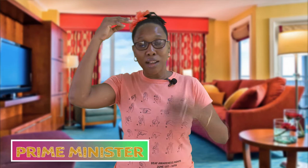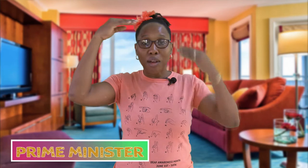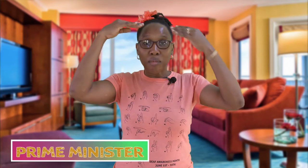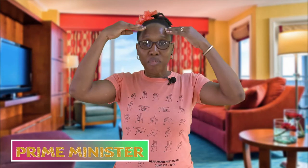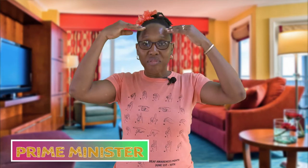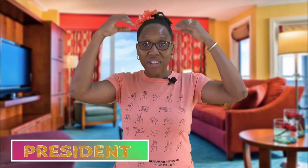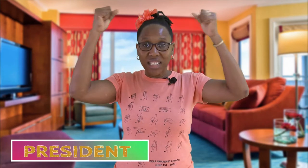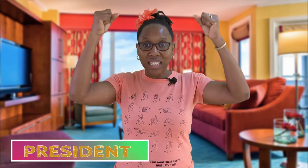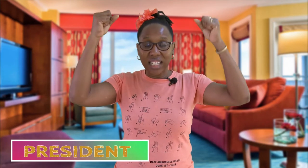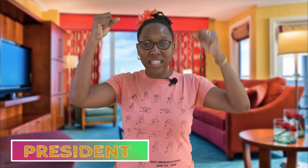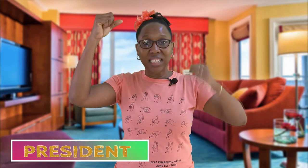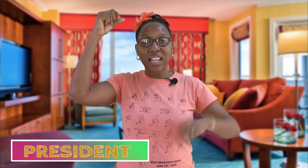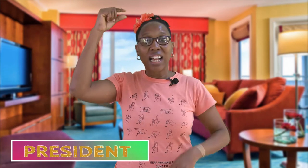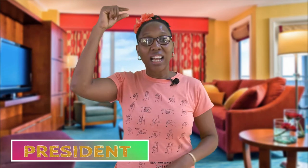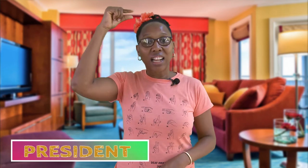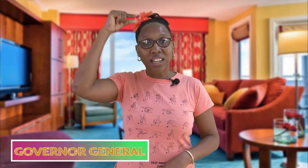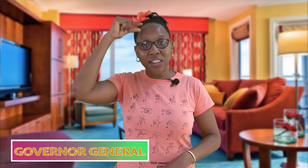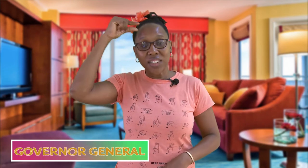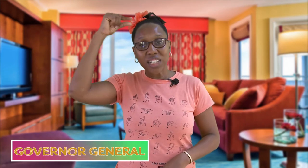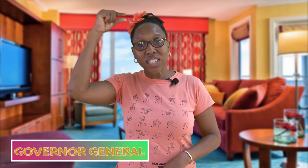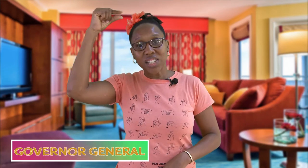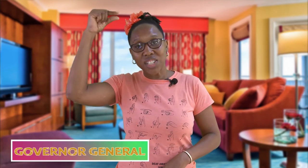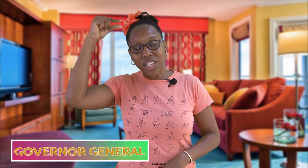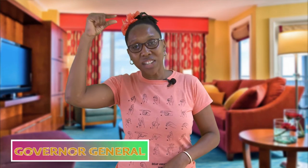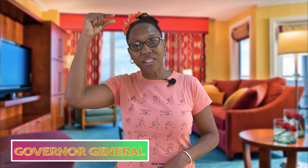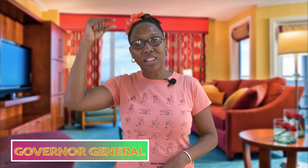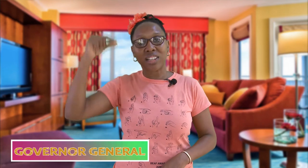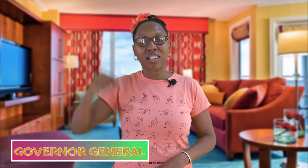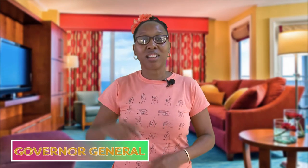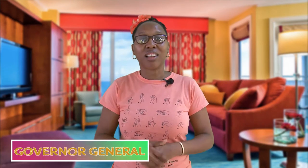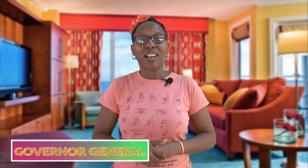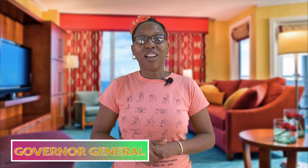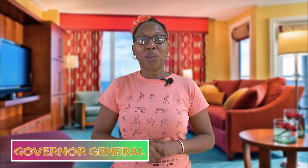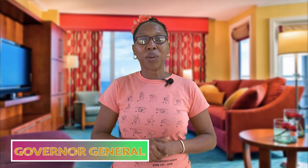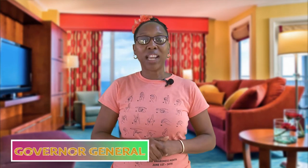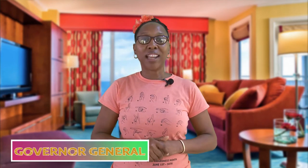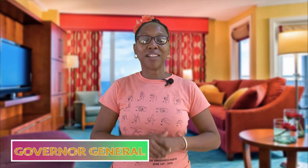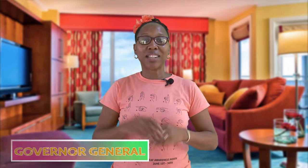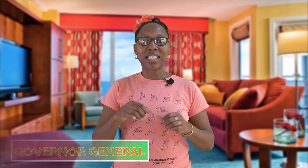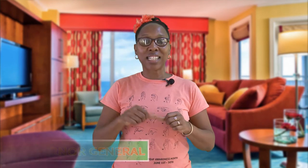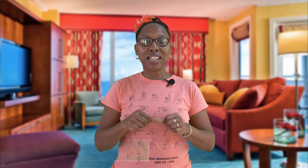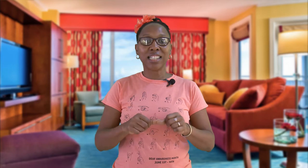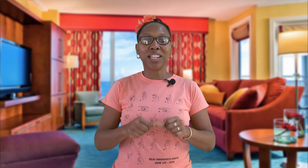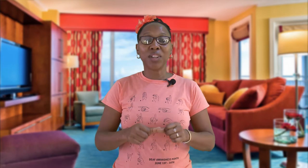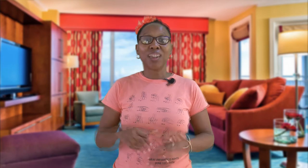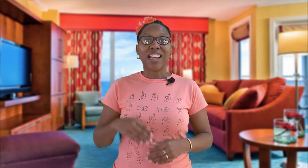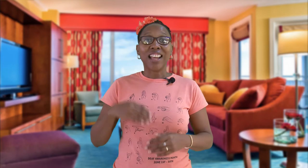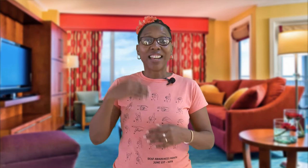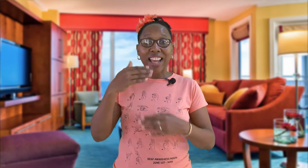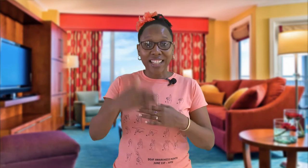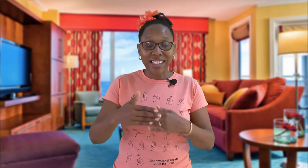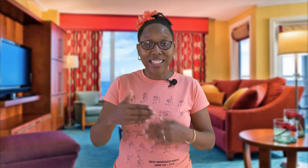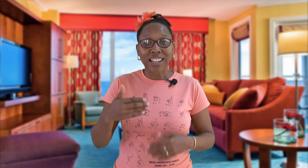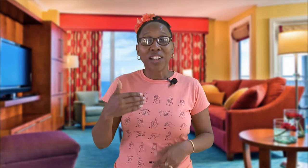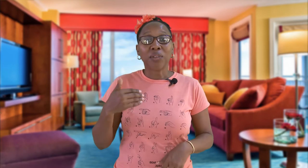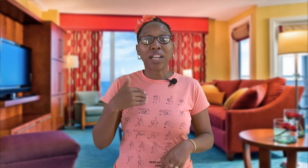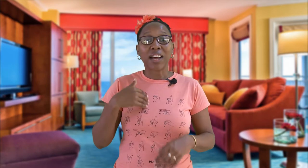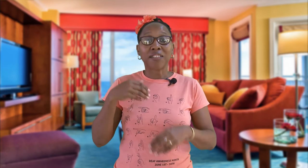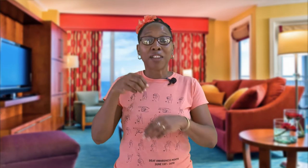president governor general okay let's continue next we have